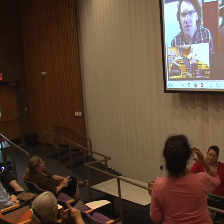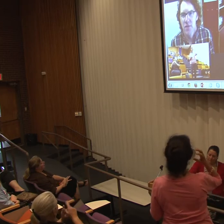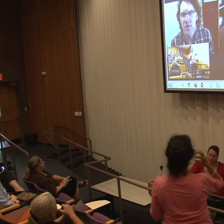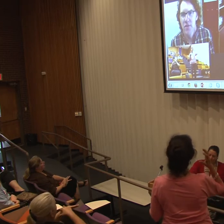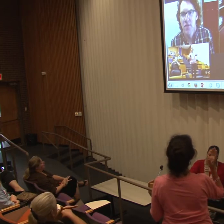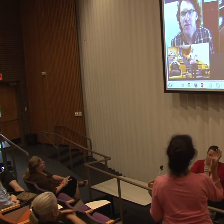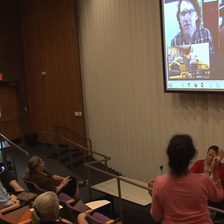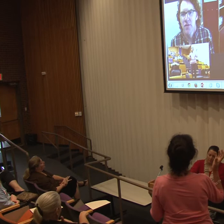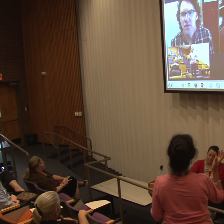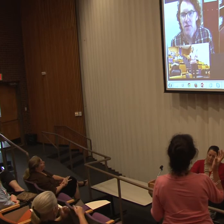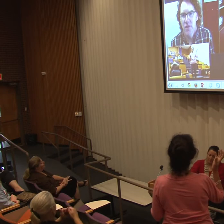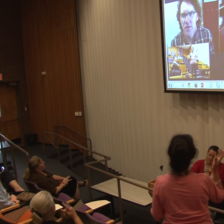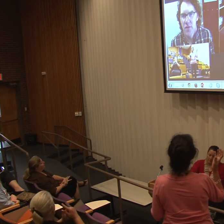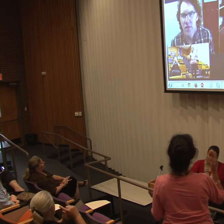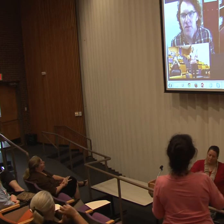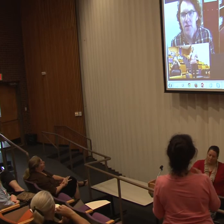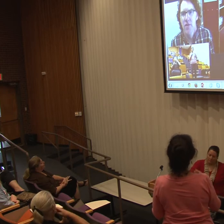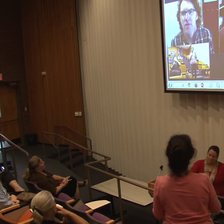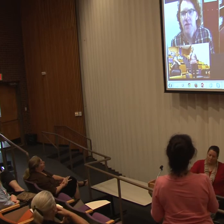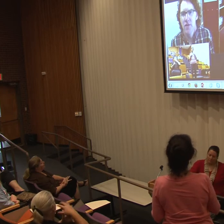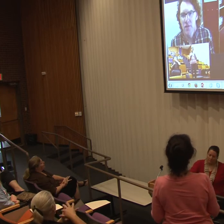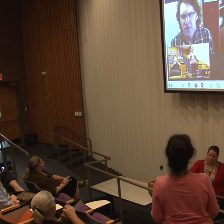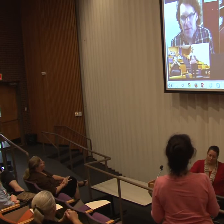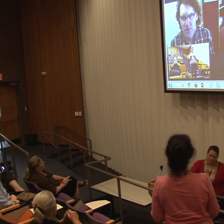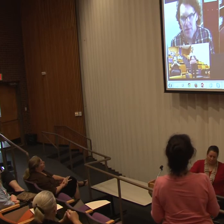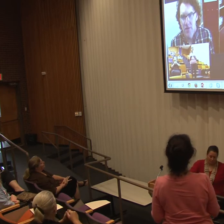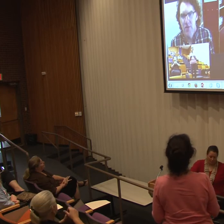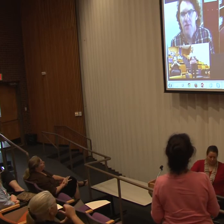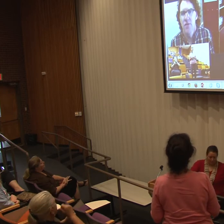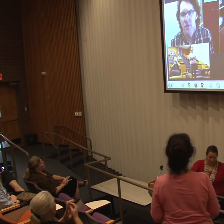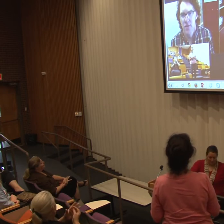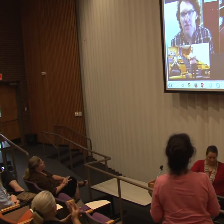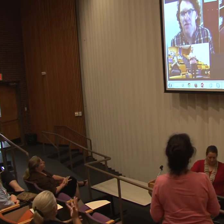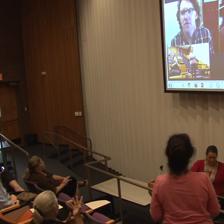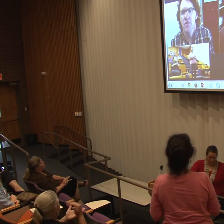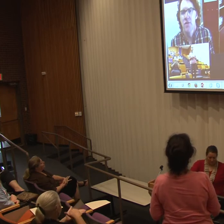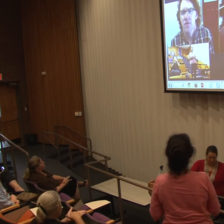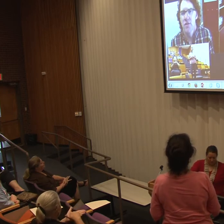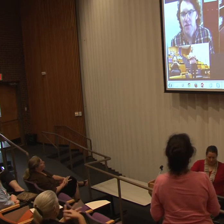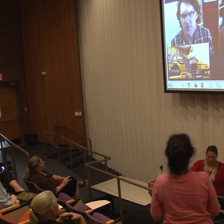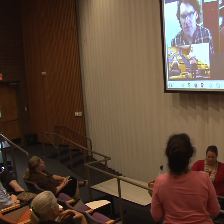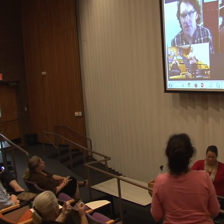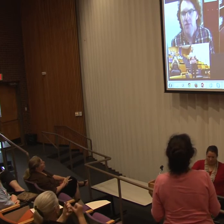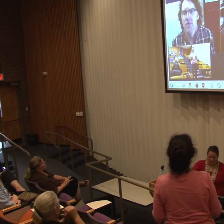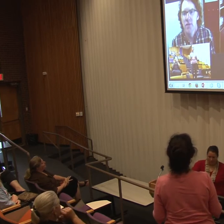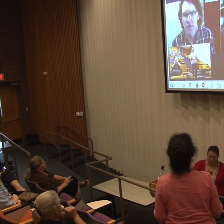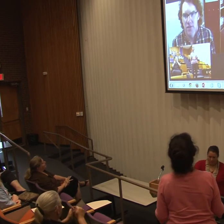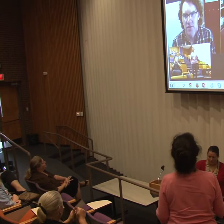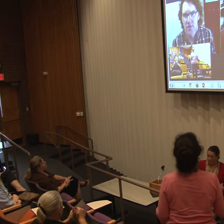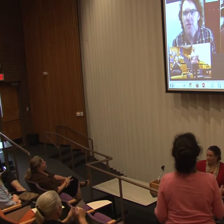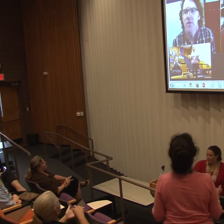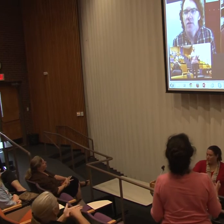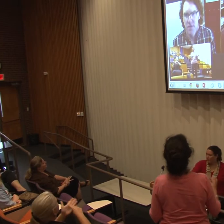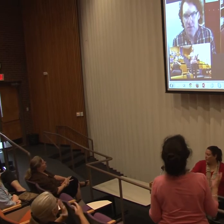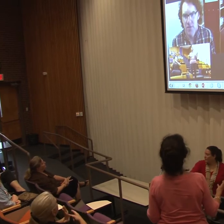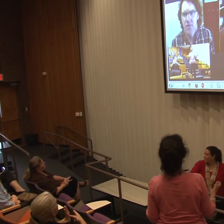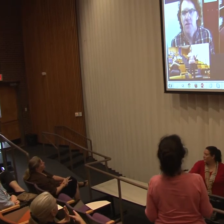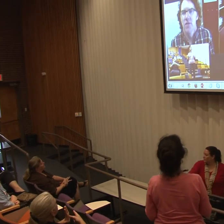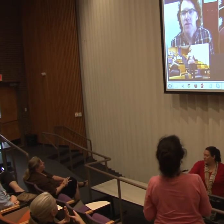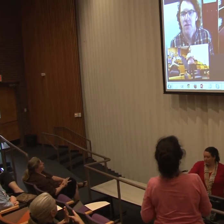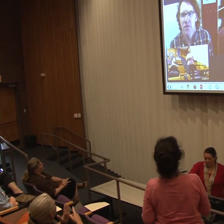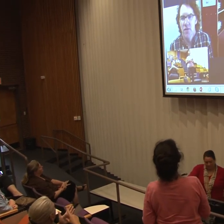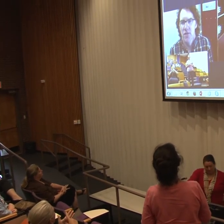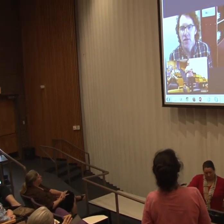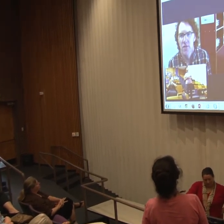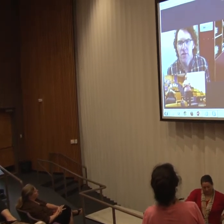well, with nerve damage that doesn't regenerate and heal, what hope